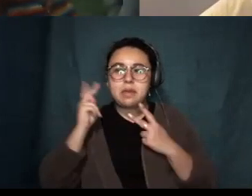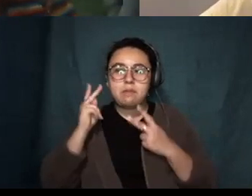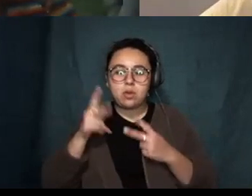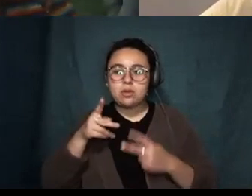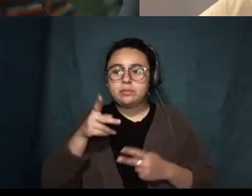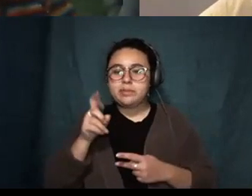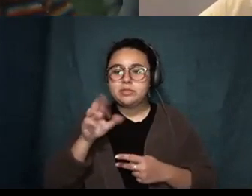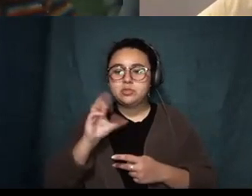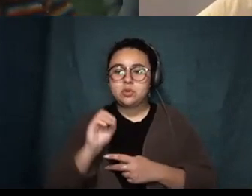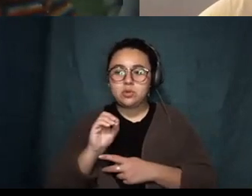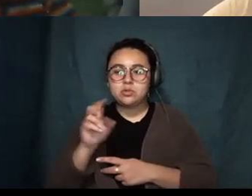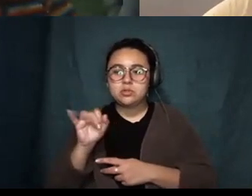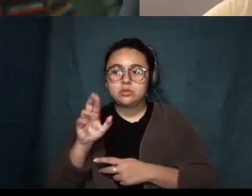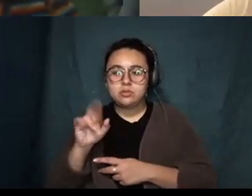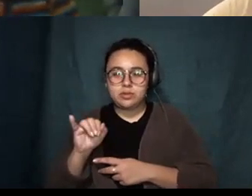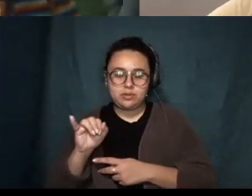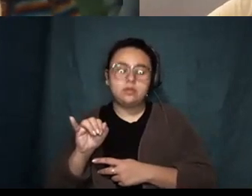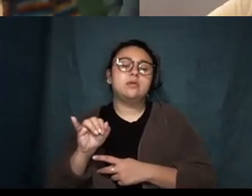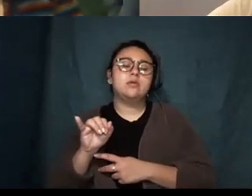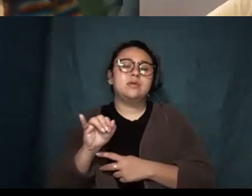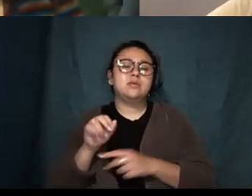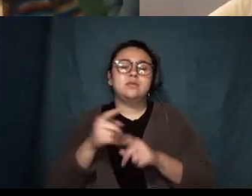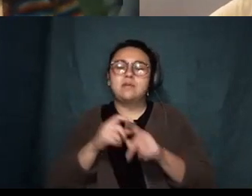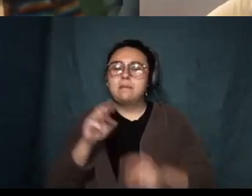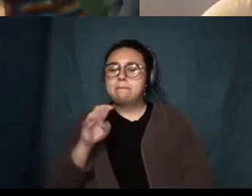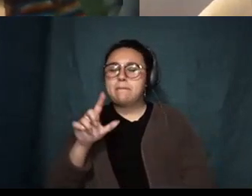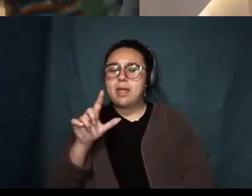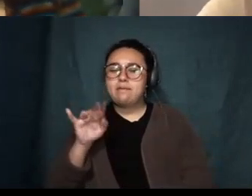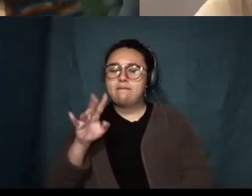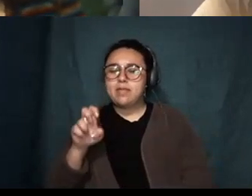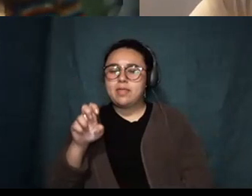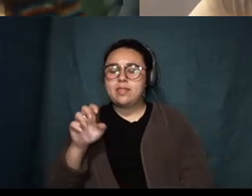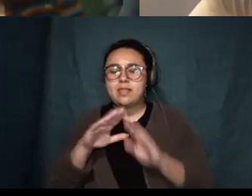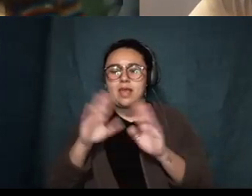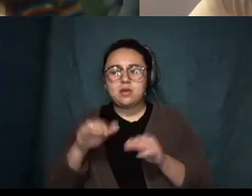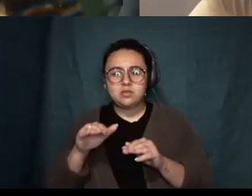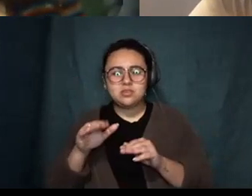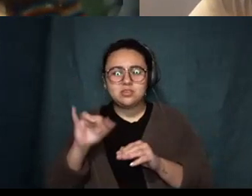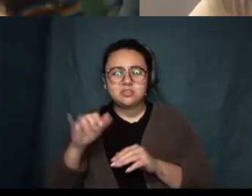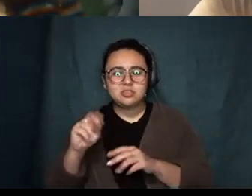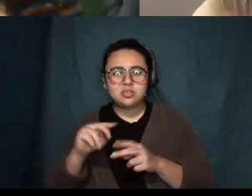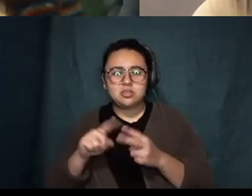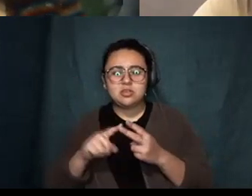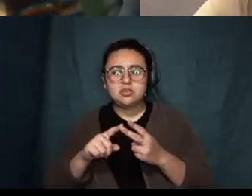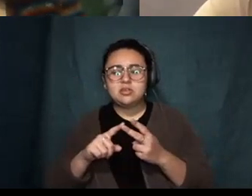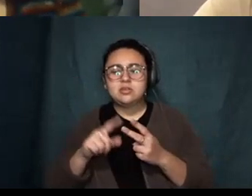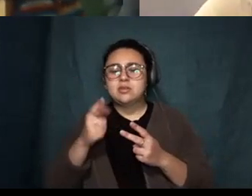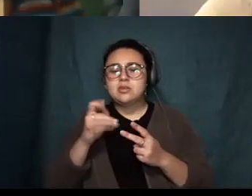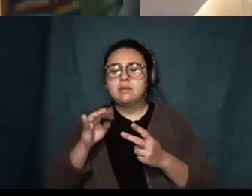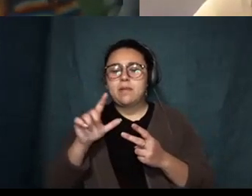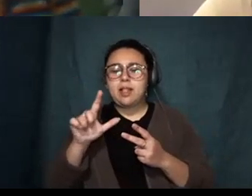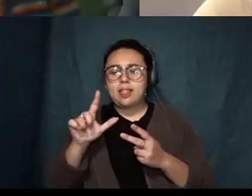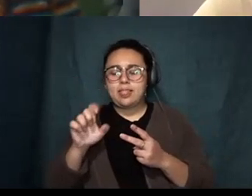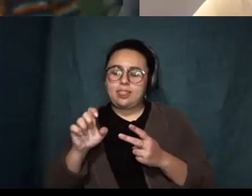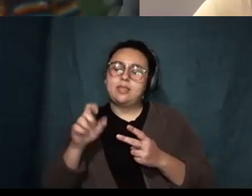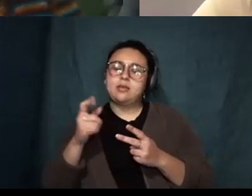from Melville house in January and Gabriela Garcia's of Women in Salt which is a novel and it comes